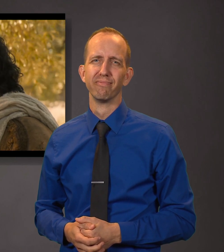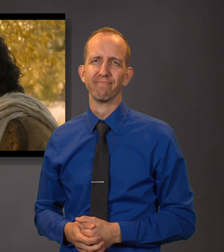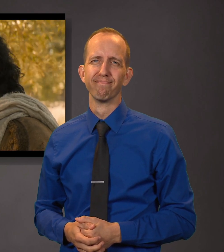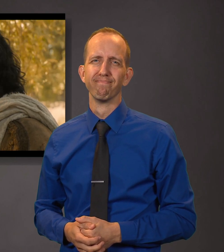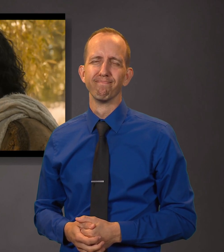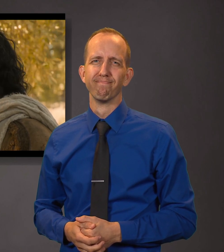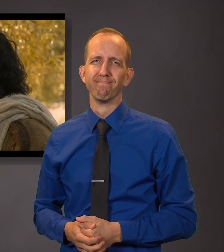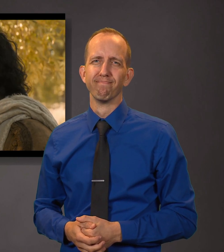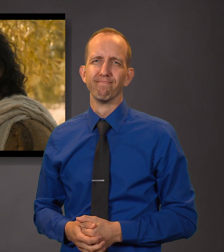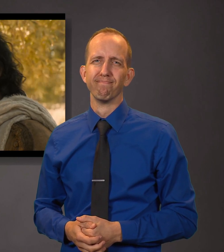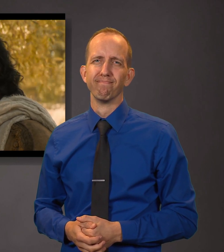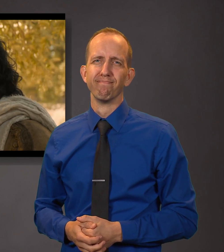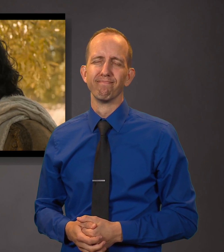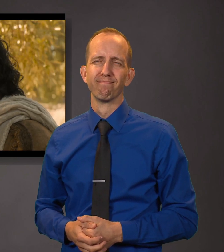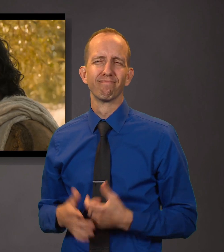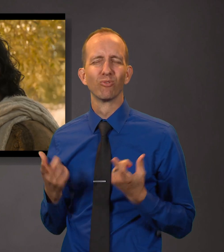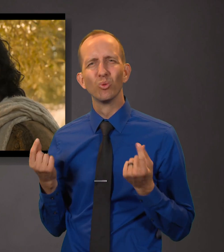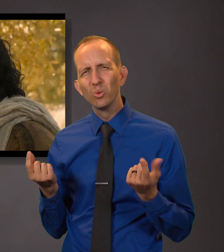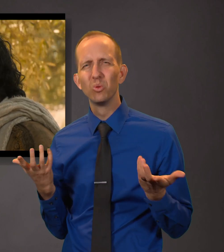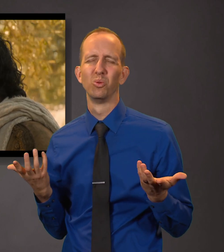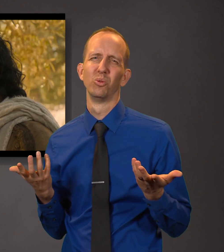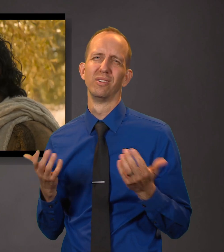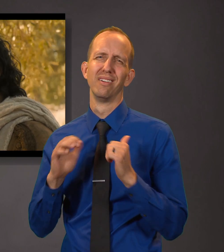What shall we do unto the tree that I may preserve again good fruit?